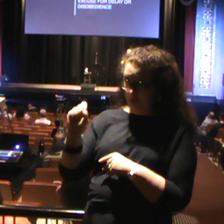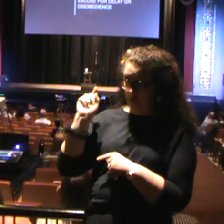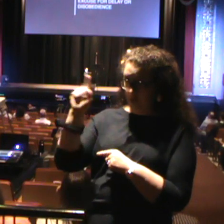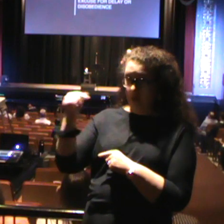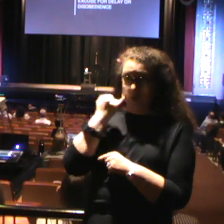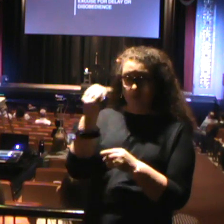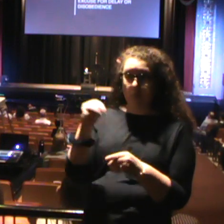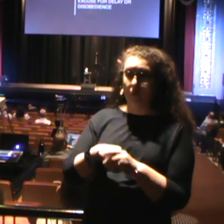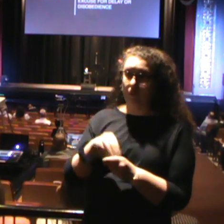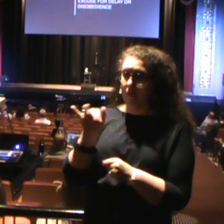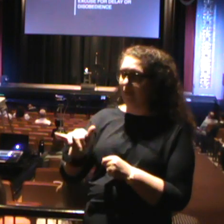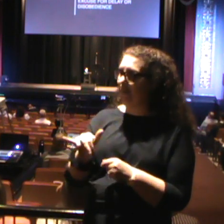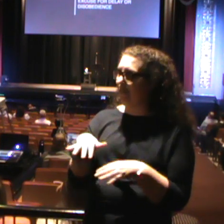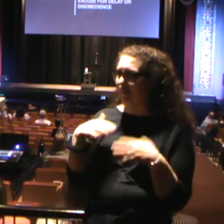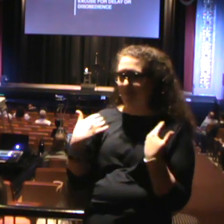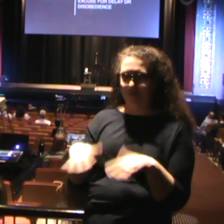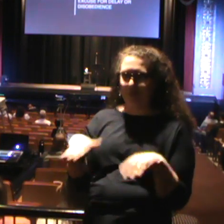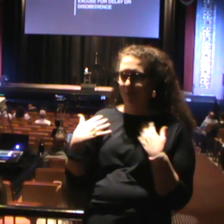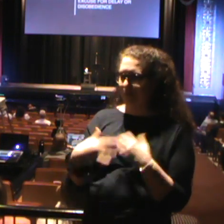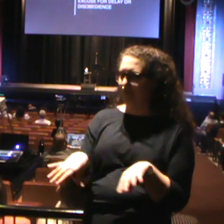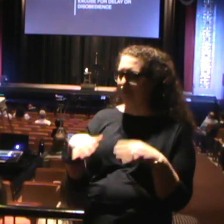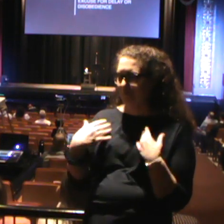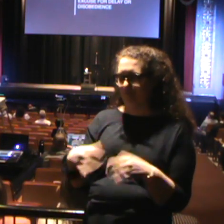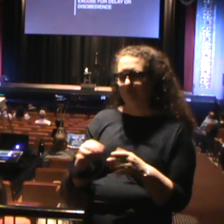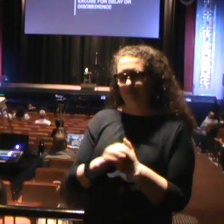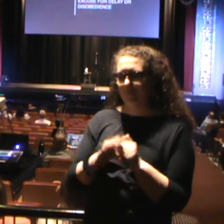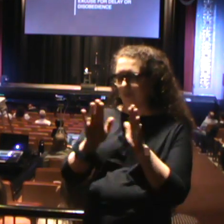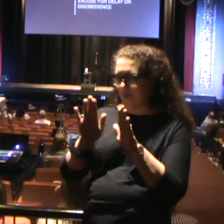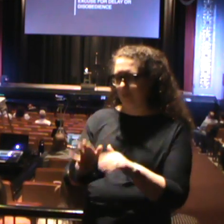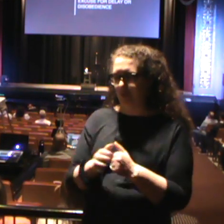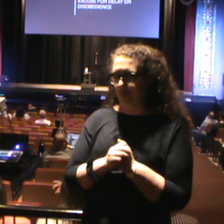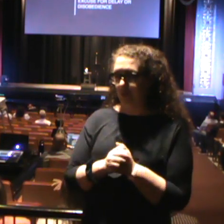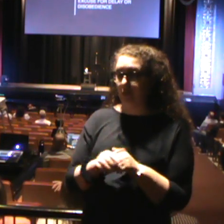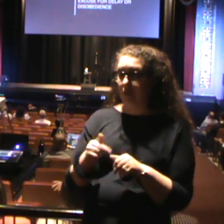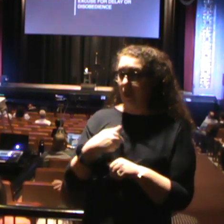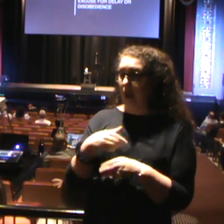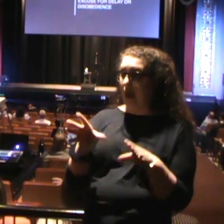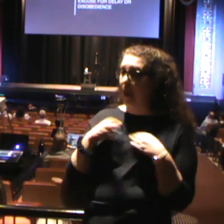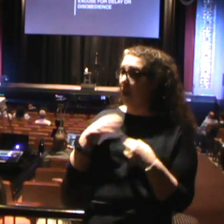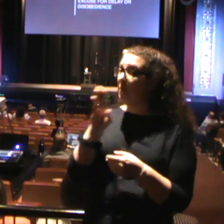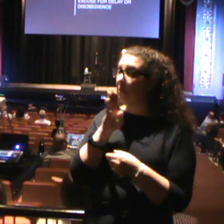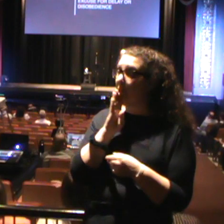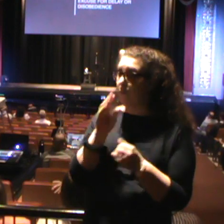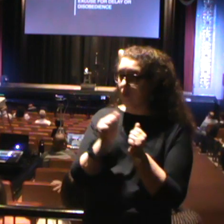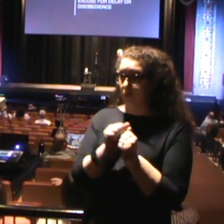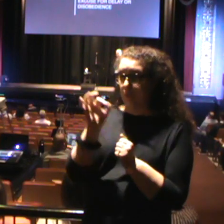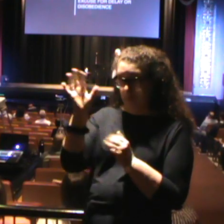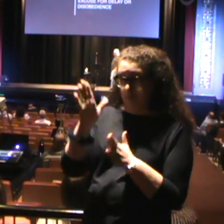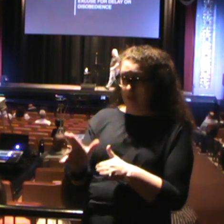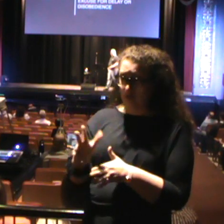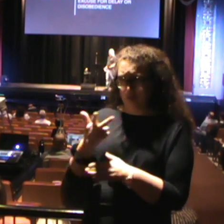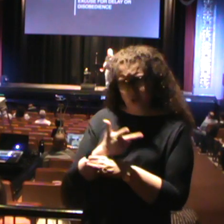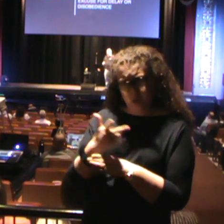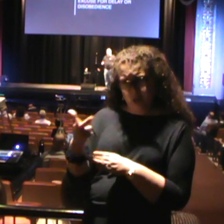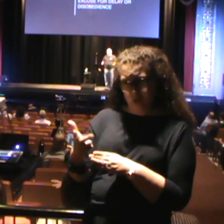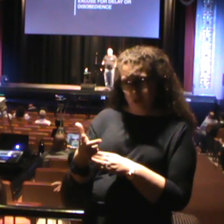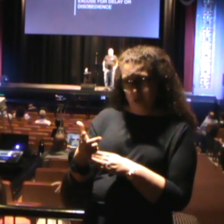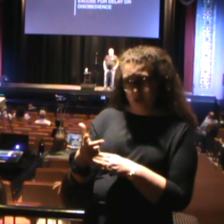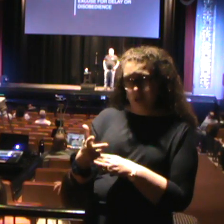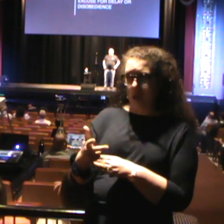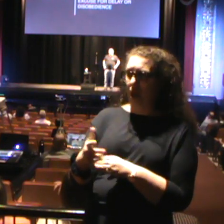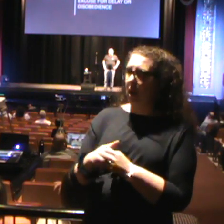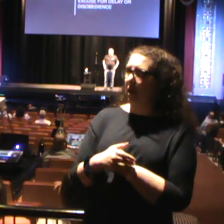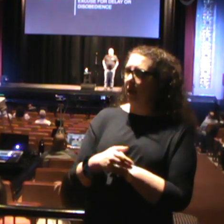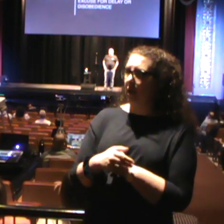is awesome. It is great. But I had breakfast with pastors about three weeks ago at Golden Corral.